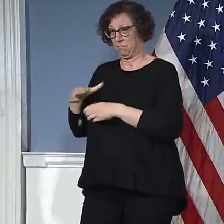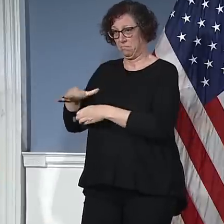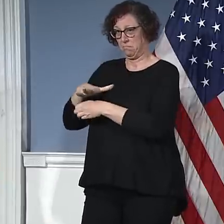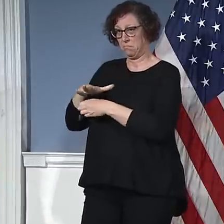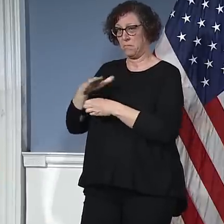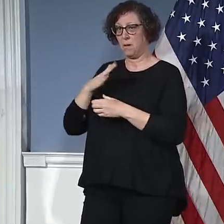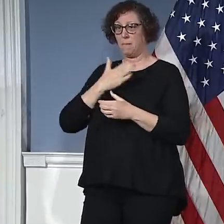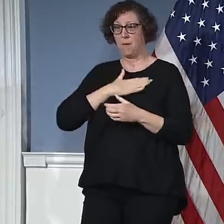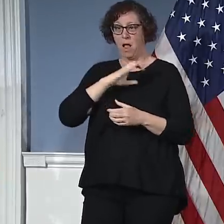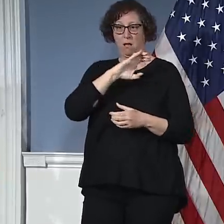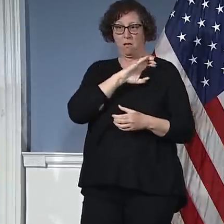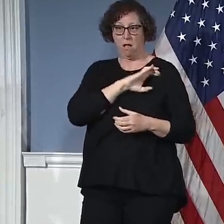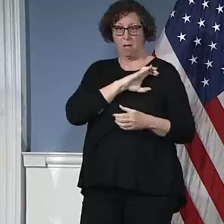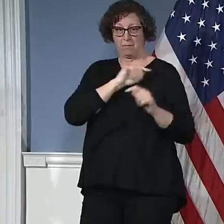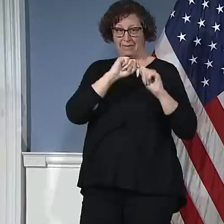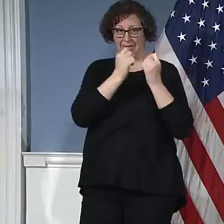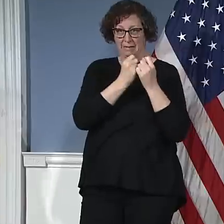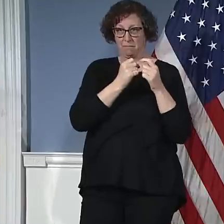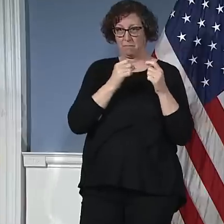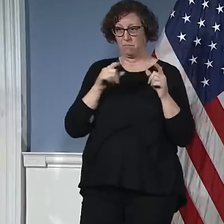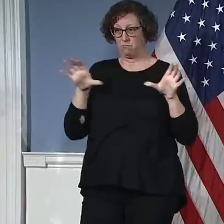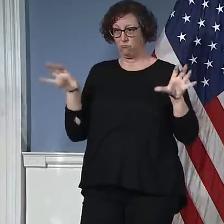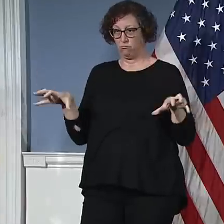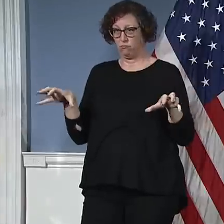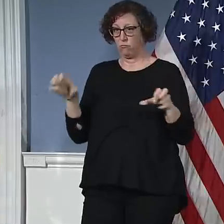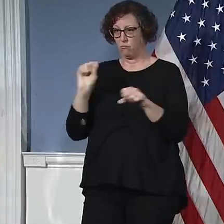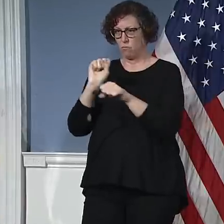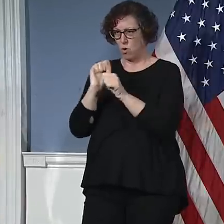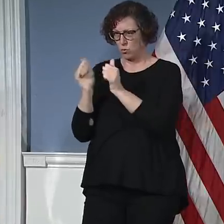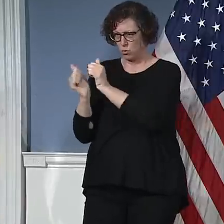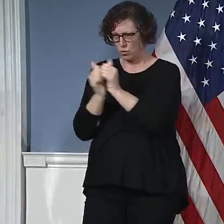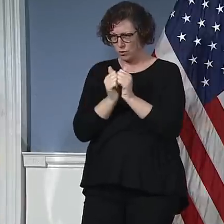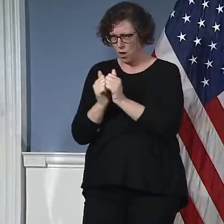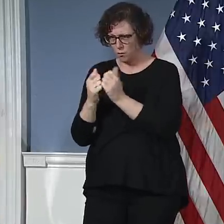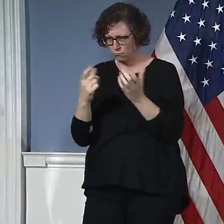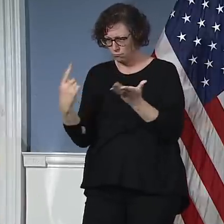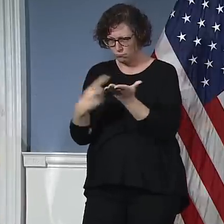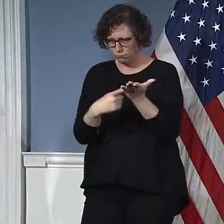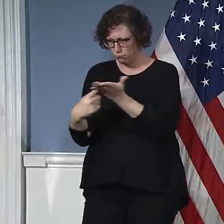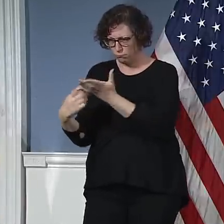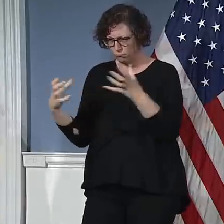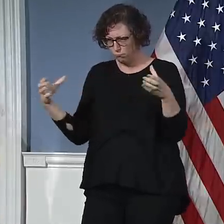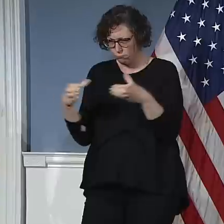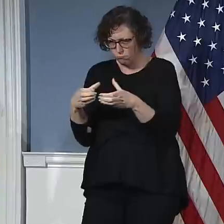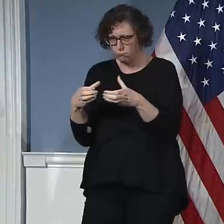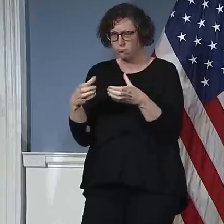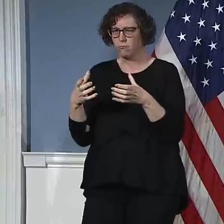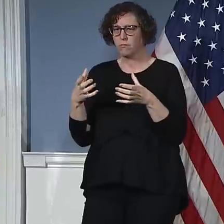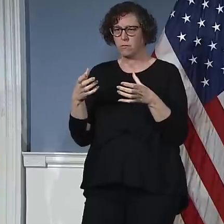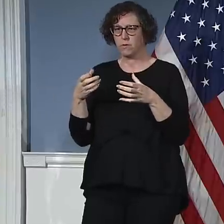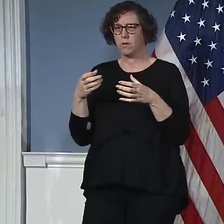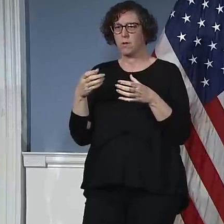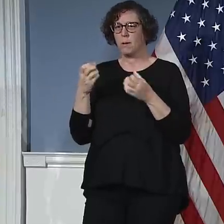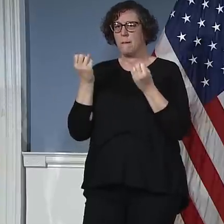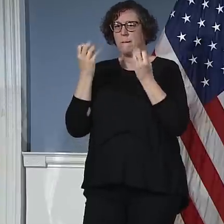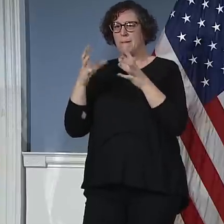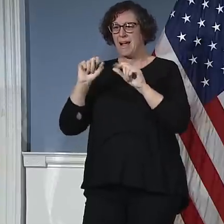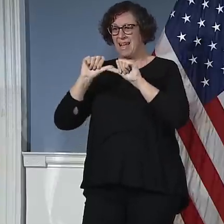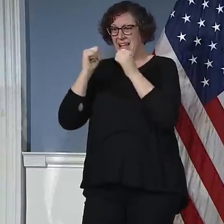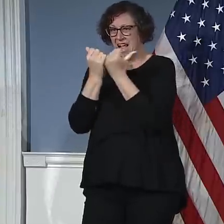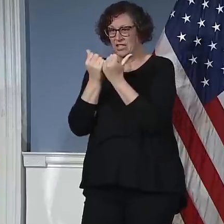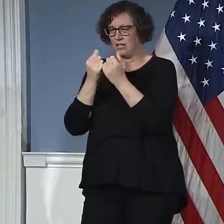NYPD, with our mayor's office for criminal justice, with Department of Corrections. We've obviously been consulting with DAs.